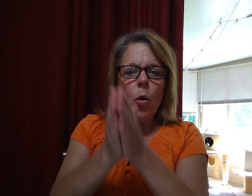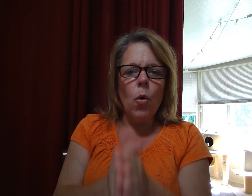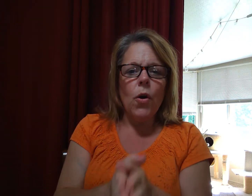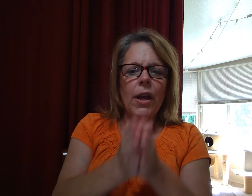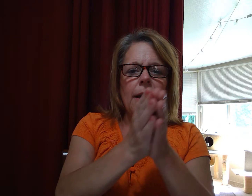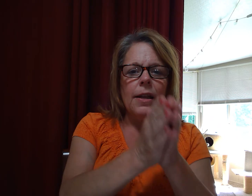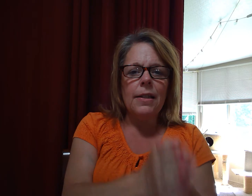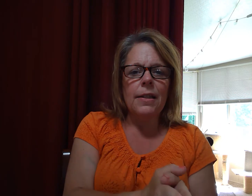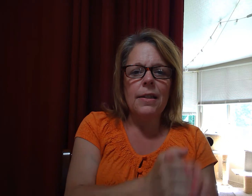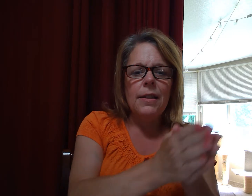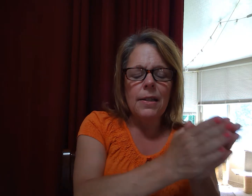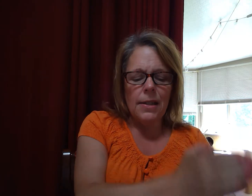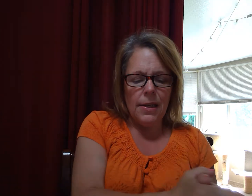Oi. N. T.